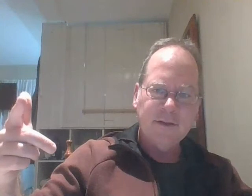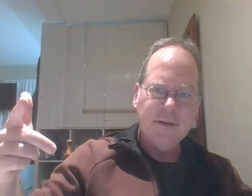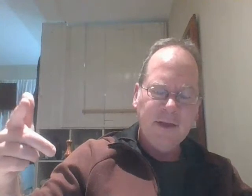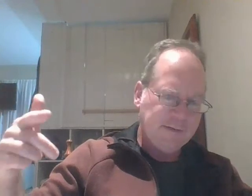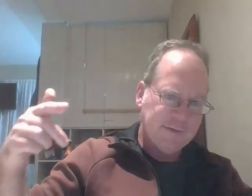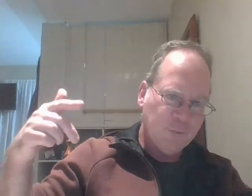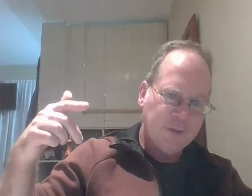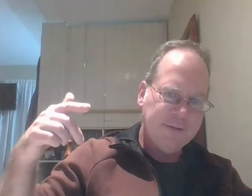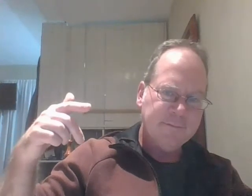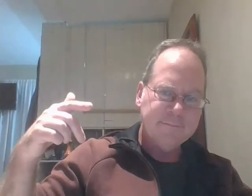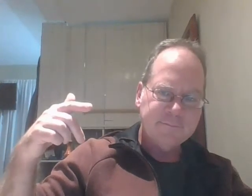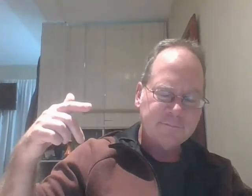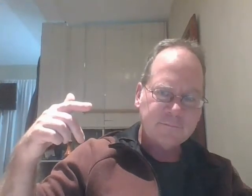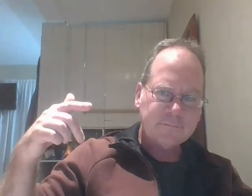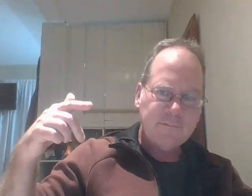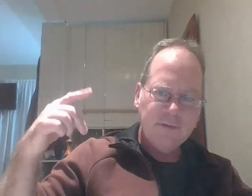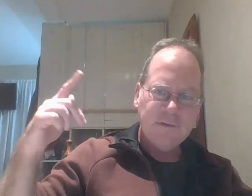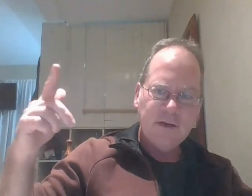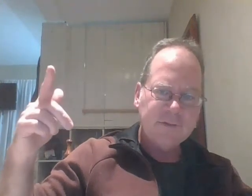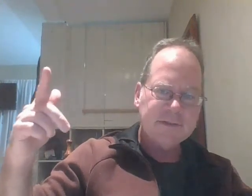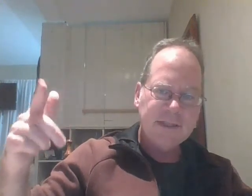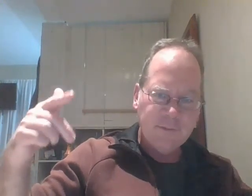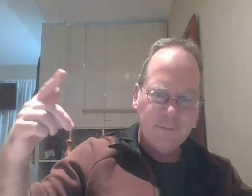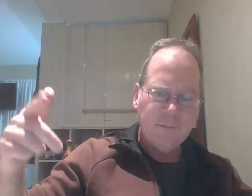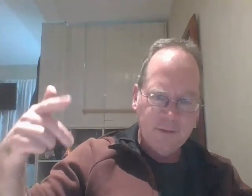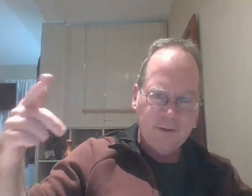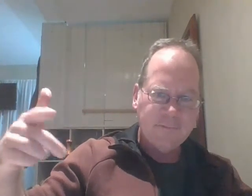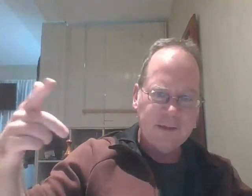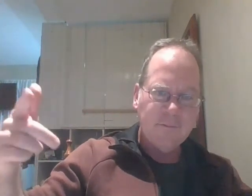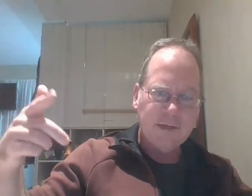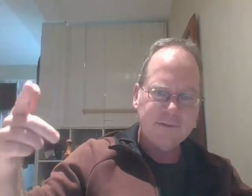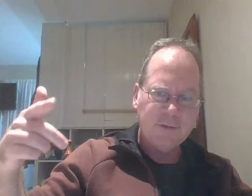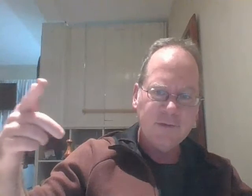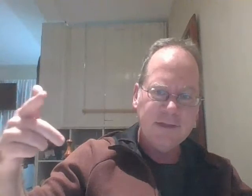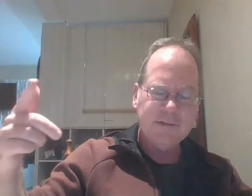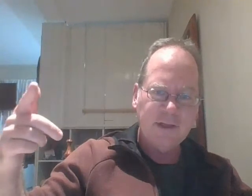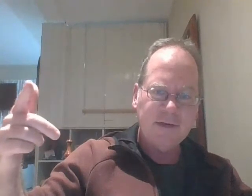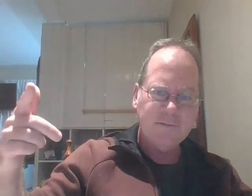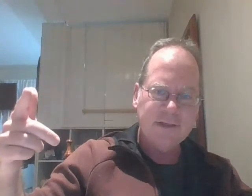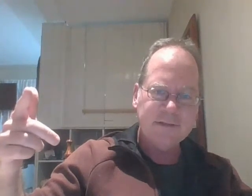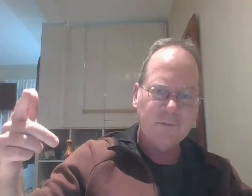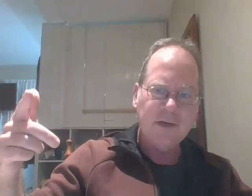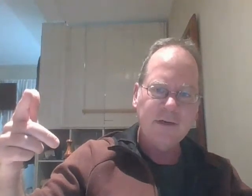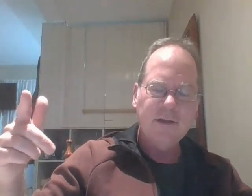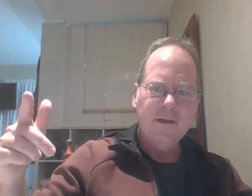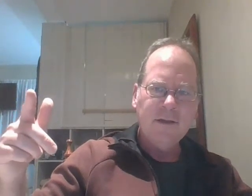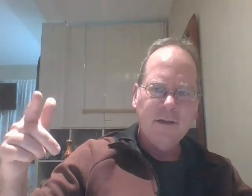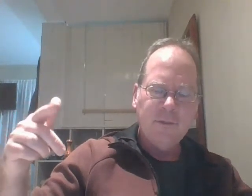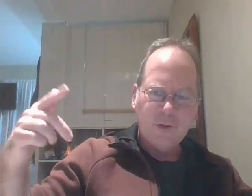at some point if the governments keep inflating the money site could lead to a lot of inflation where the purchasing